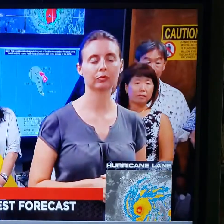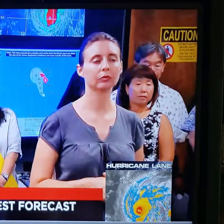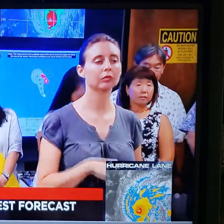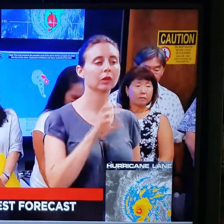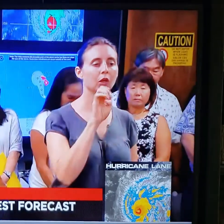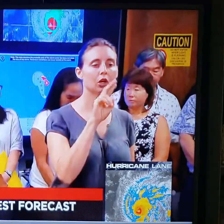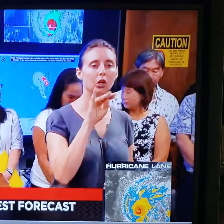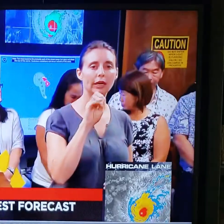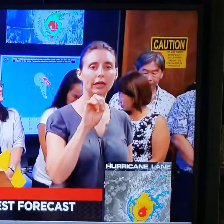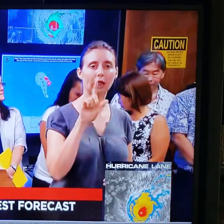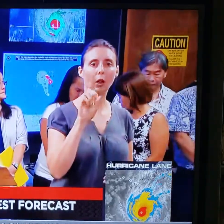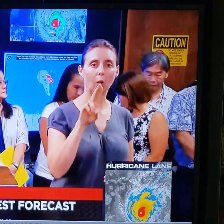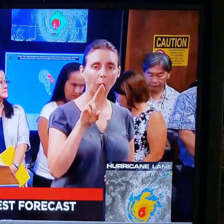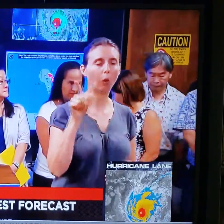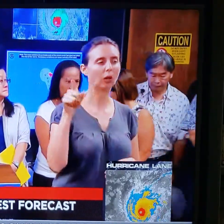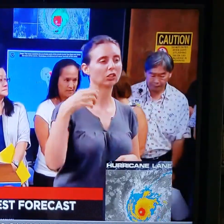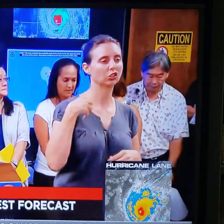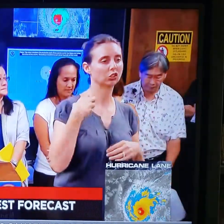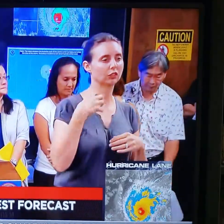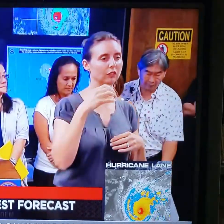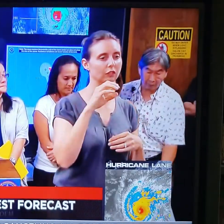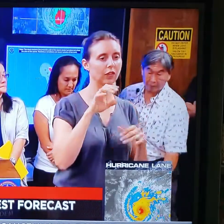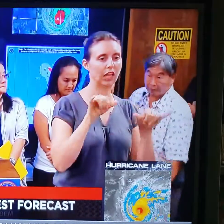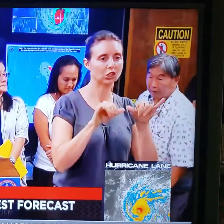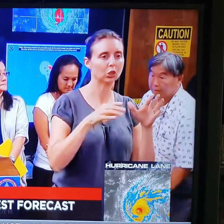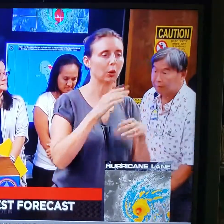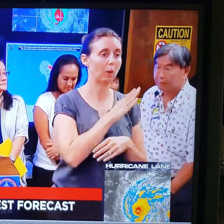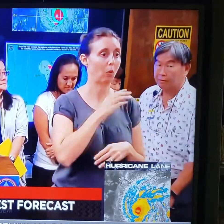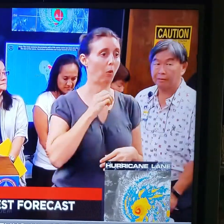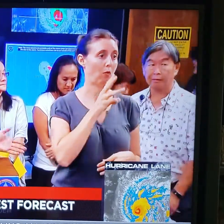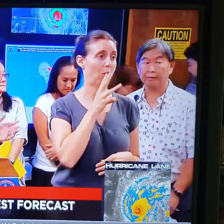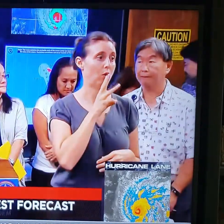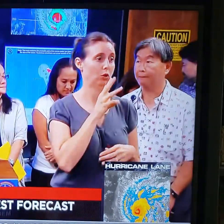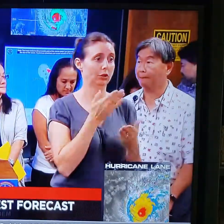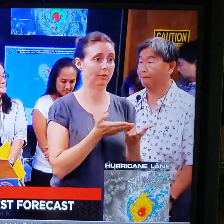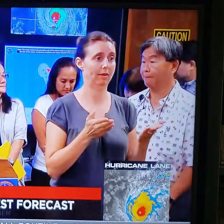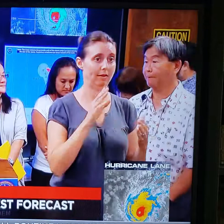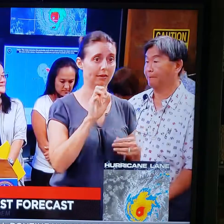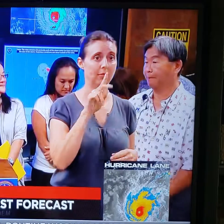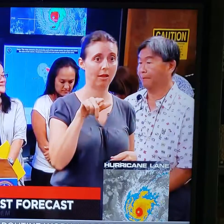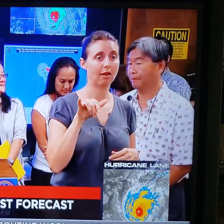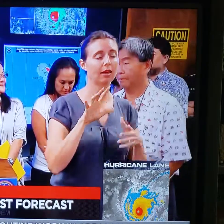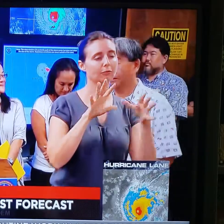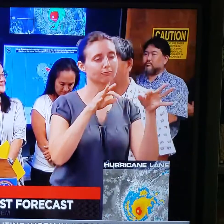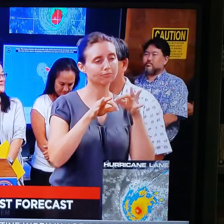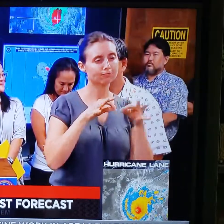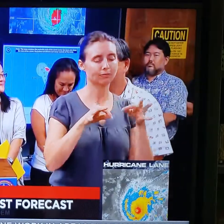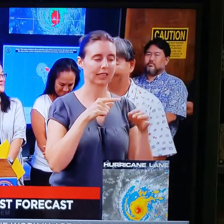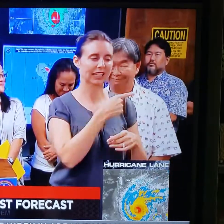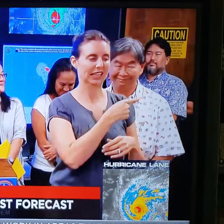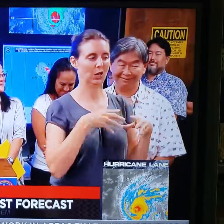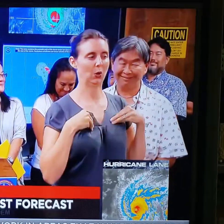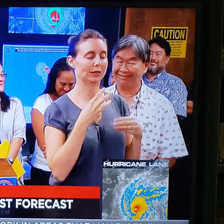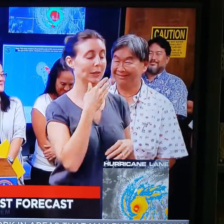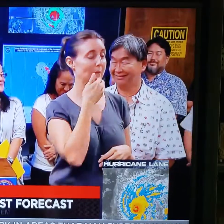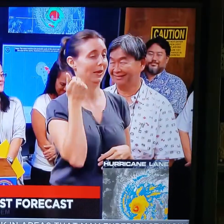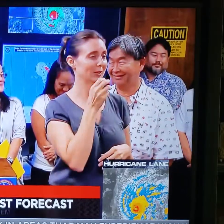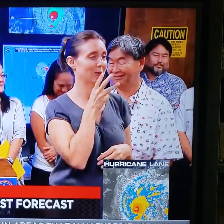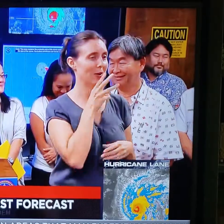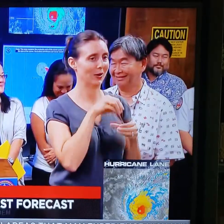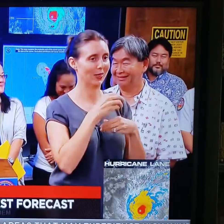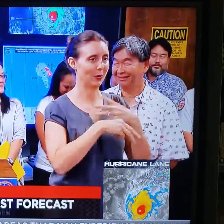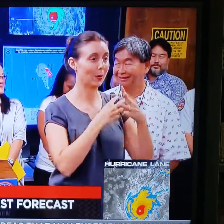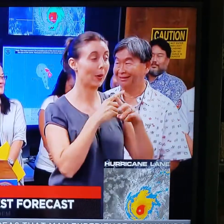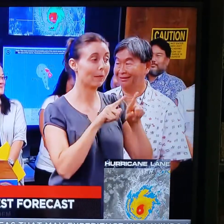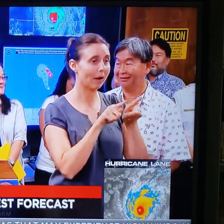Ernie Lau, who's the Chief Engineer of the Board of Water Supply, I'd like him to say a few words about one, how much water, he has the best water in the world. But also, we're